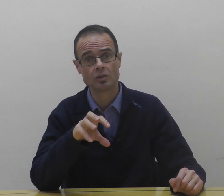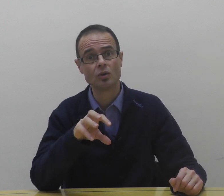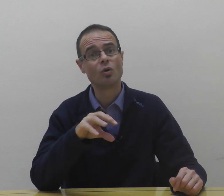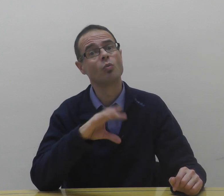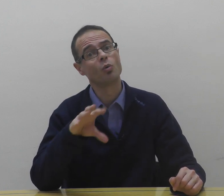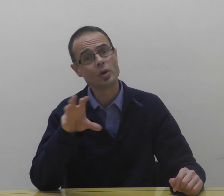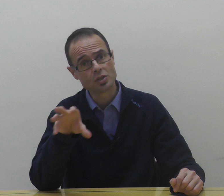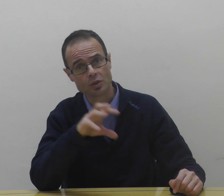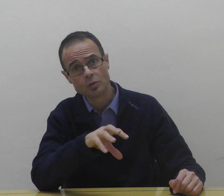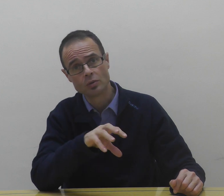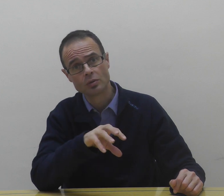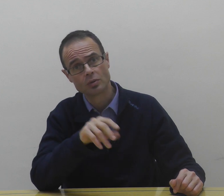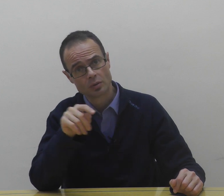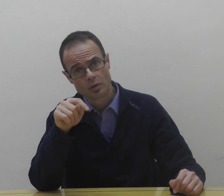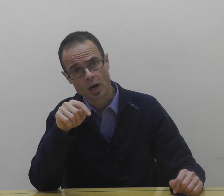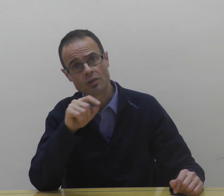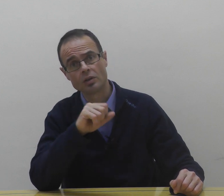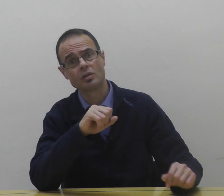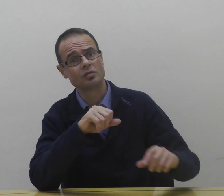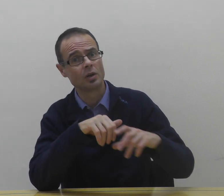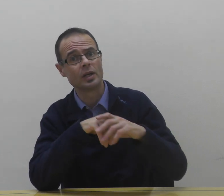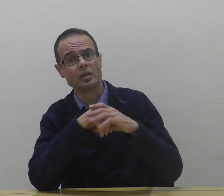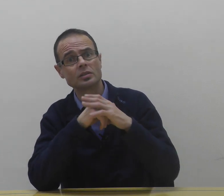or what we do, have a look at the following links.